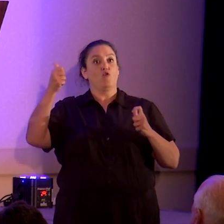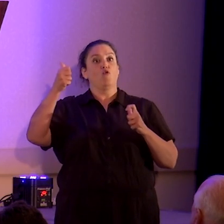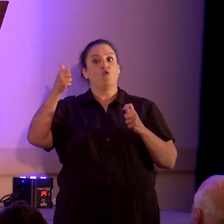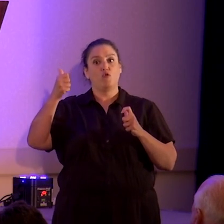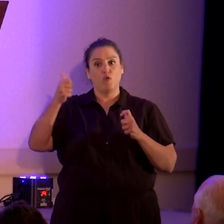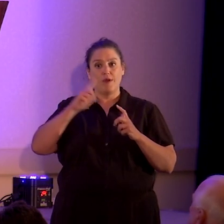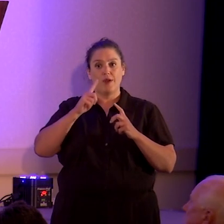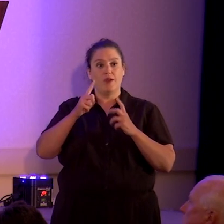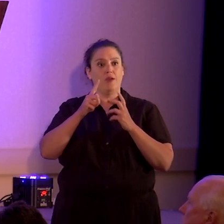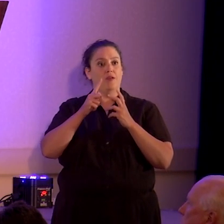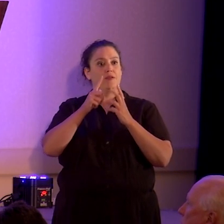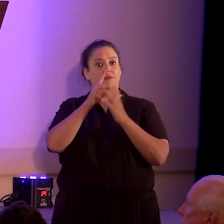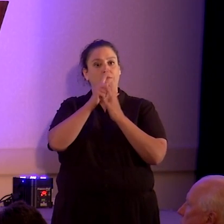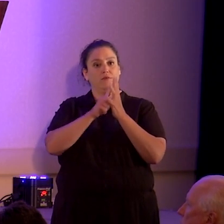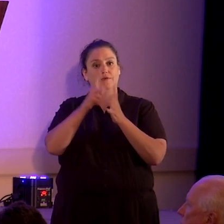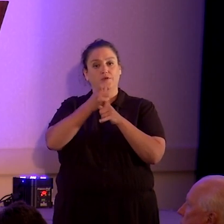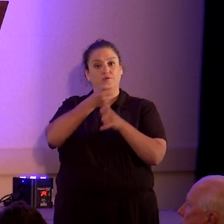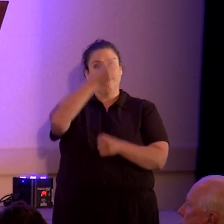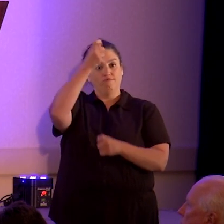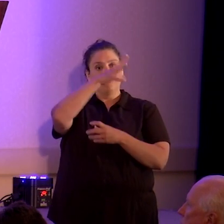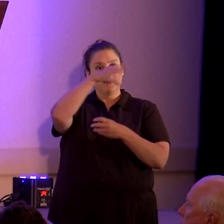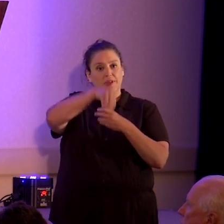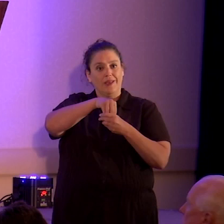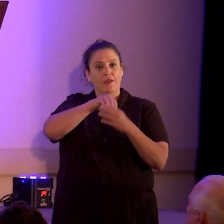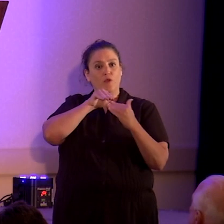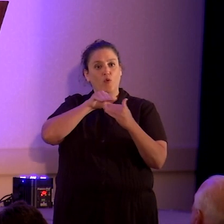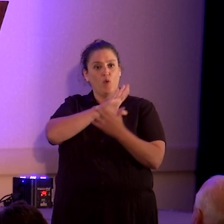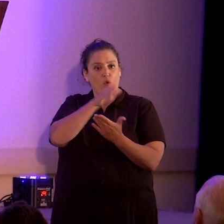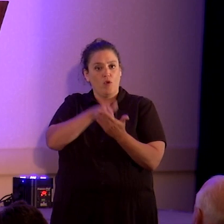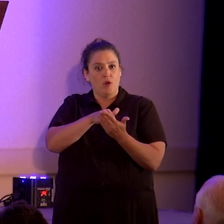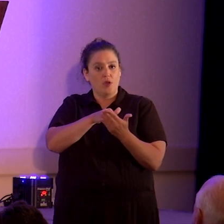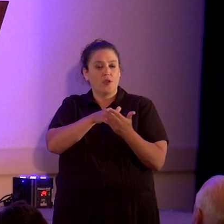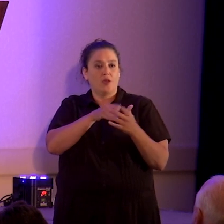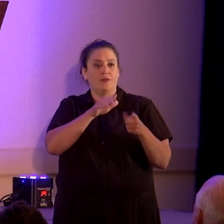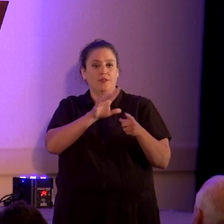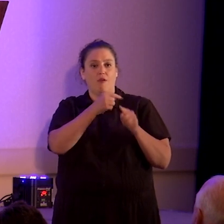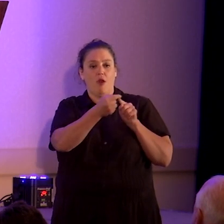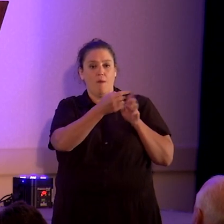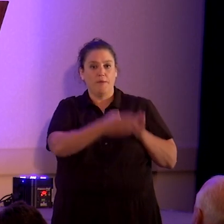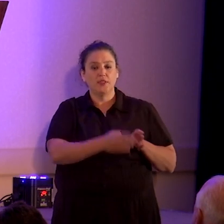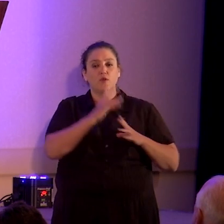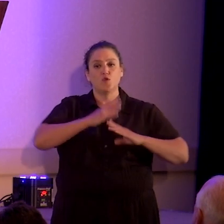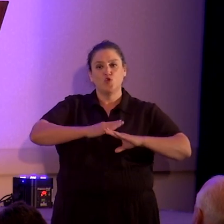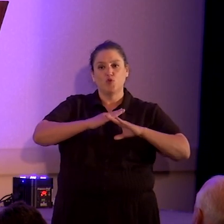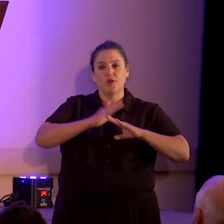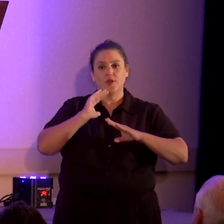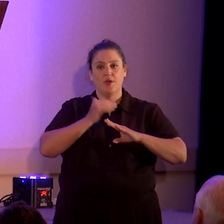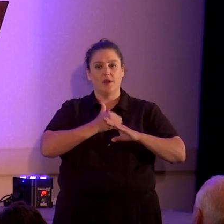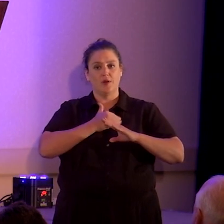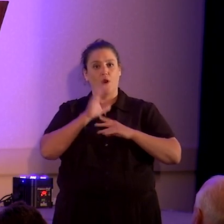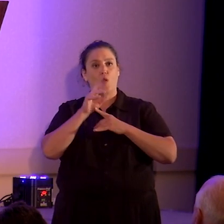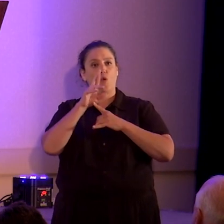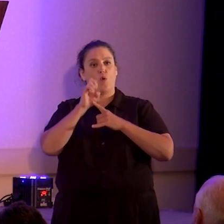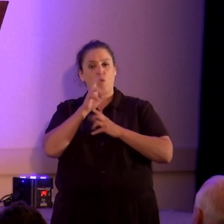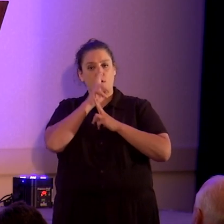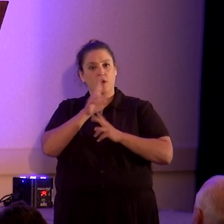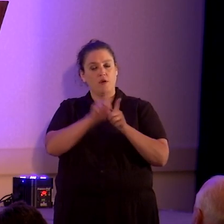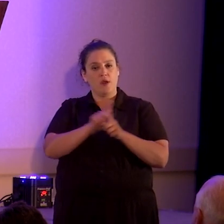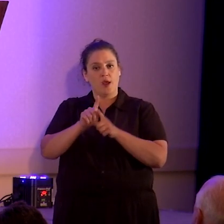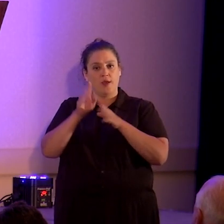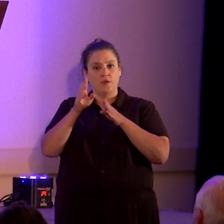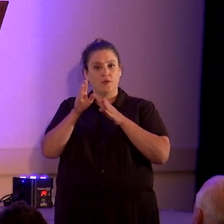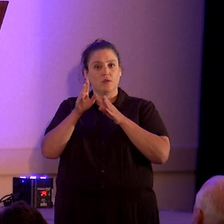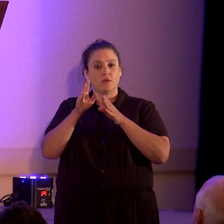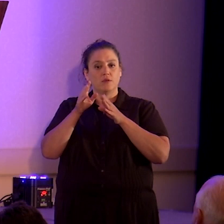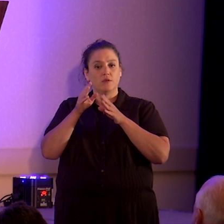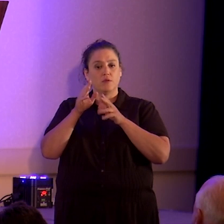in the war against the opposition that I mentioned before, to protect our core dignity as human beings. Because compulsory prayer